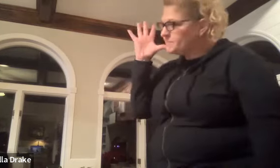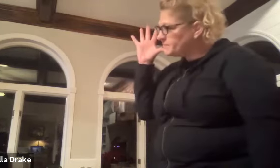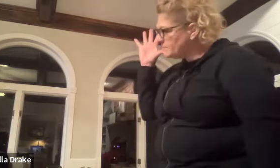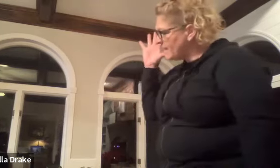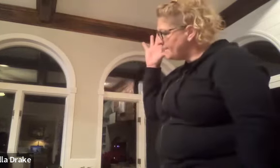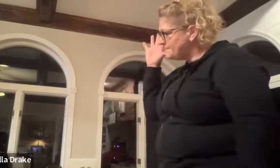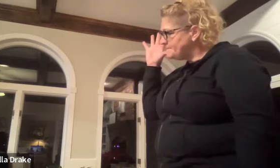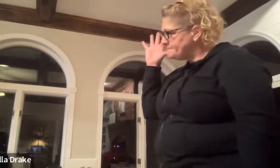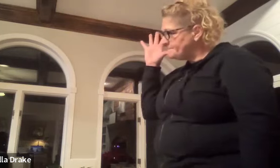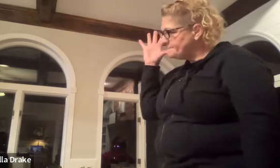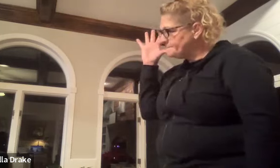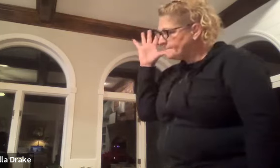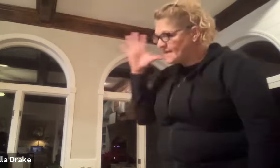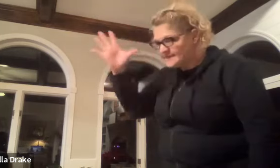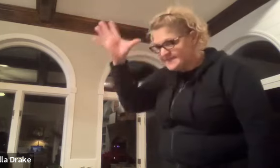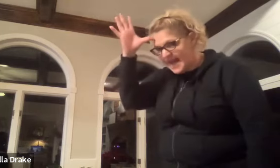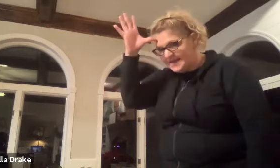mom dad